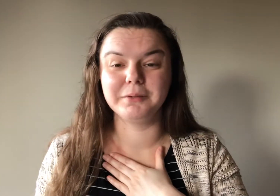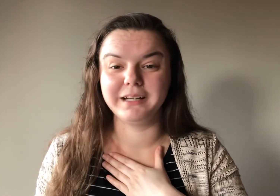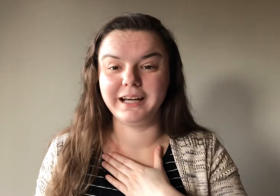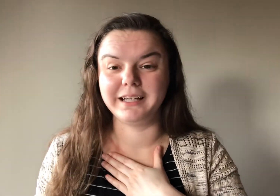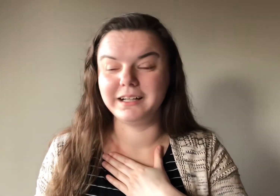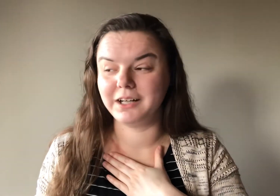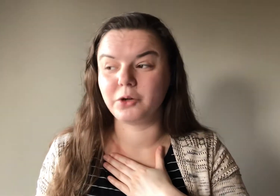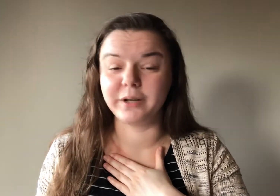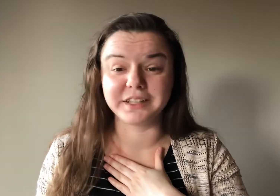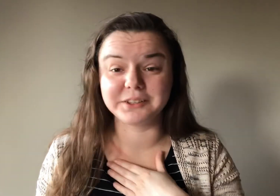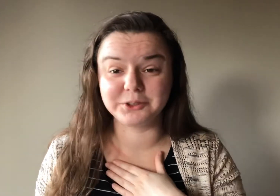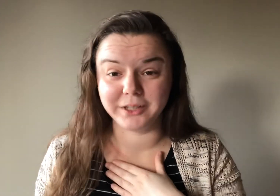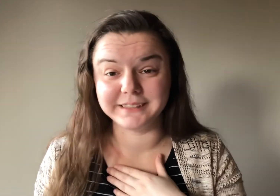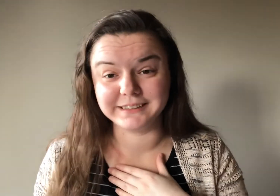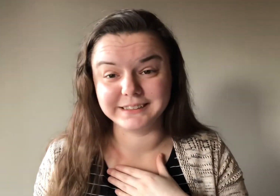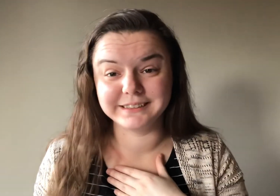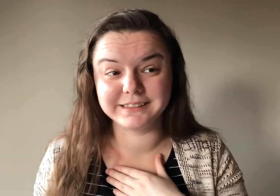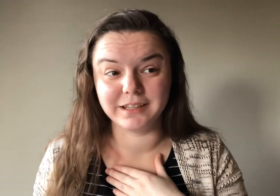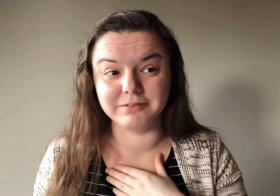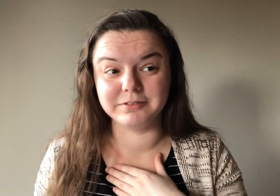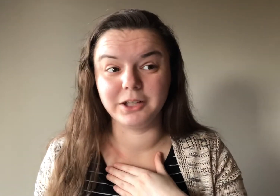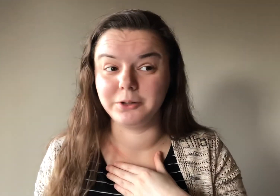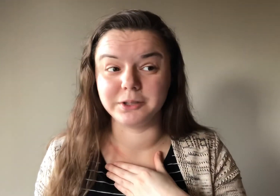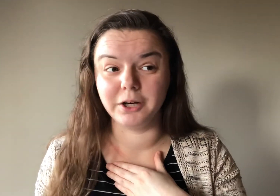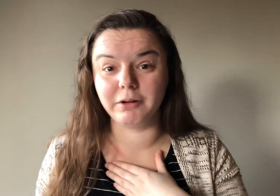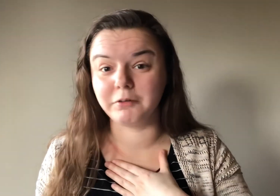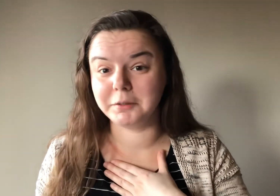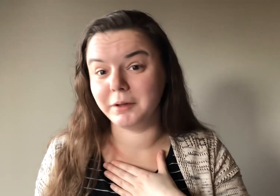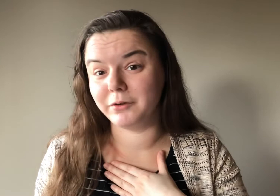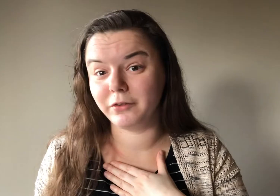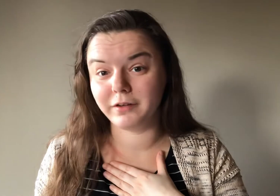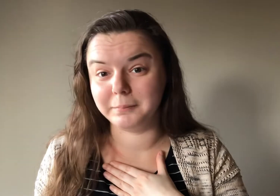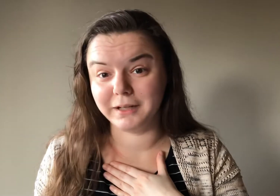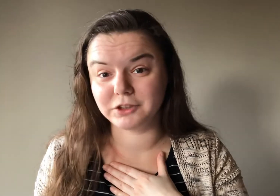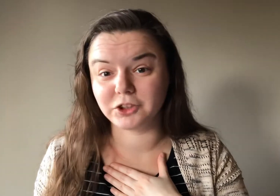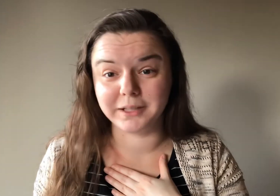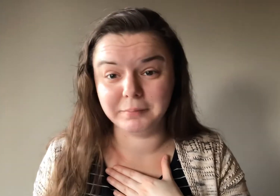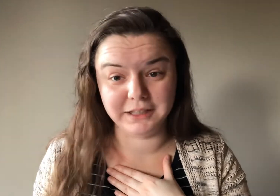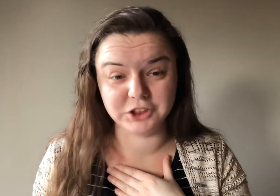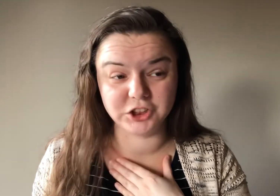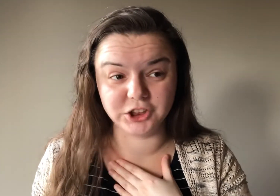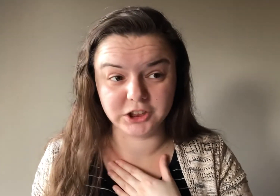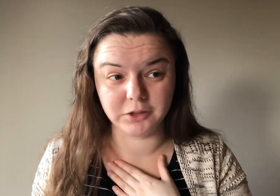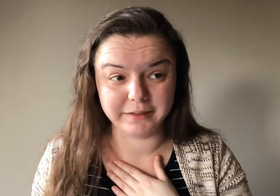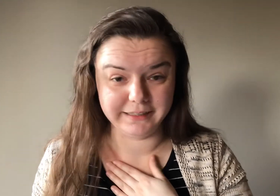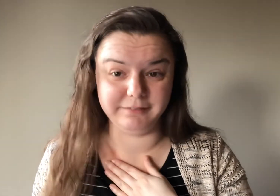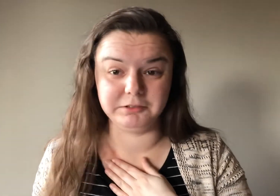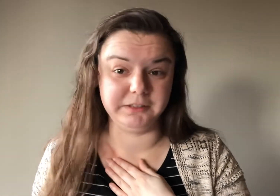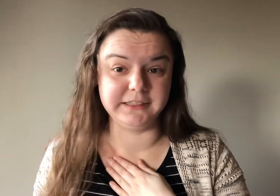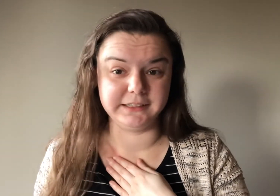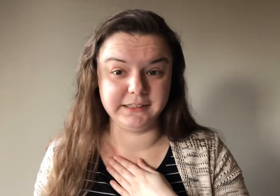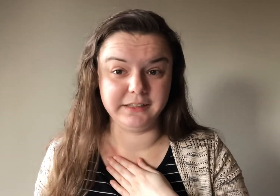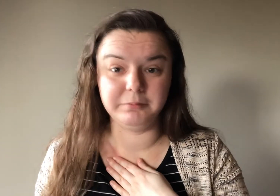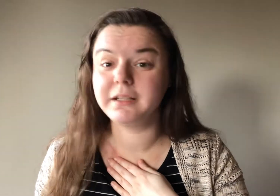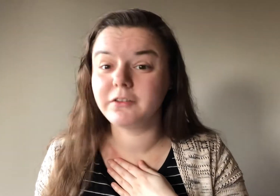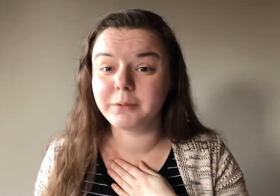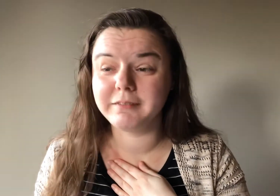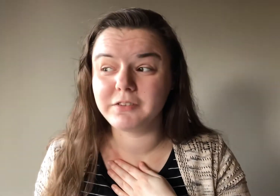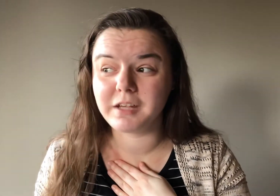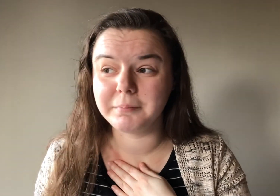had a quick crisis of, oh no, are we both about to try and bias Jinjin? Are we going to have to fight to the death? Because we have the same